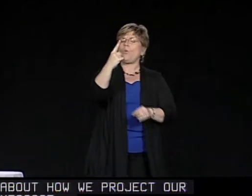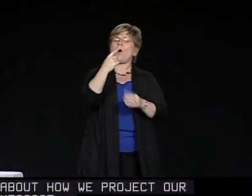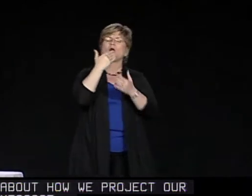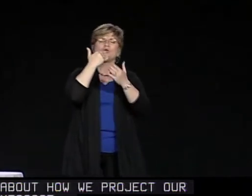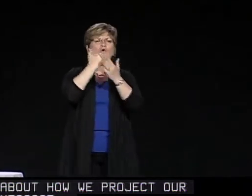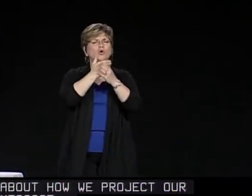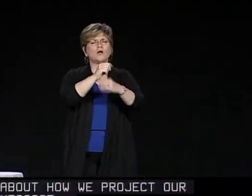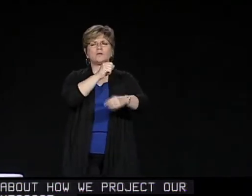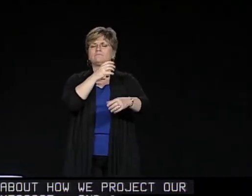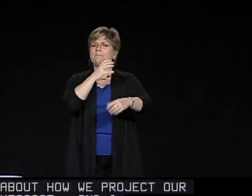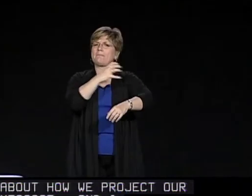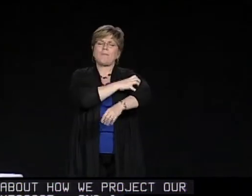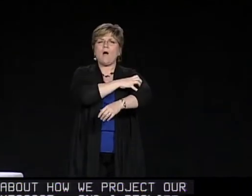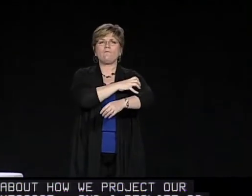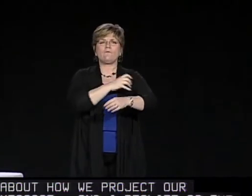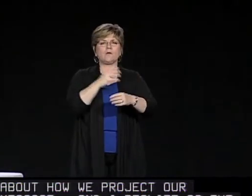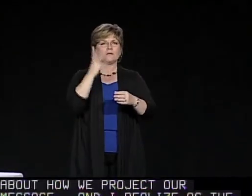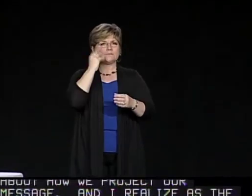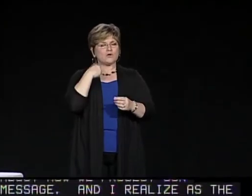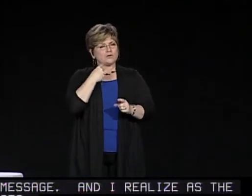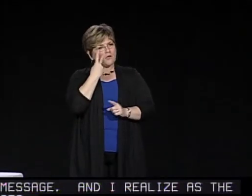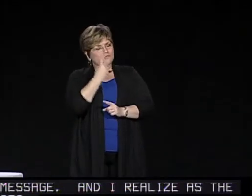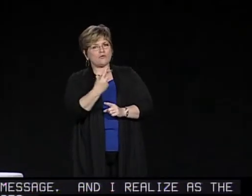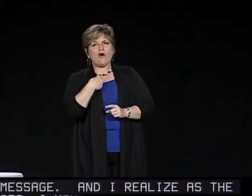that message that we are delivering through media outlets.